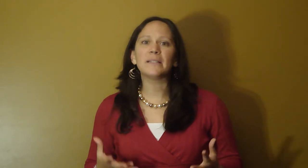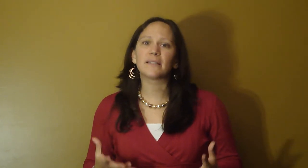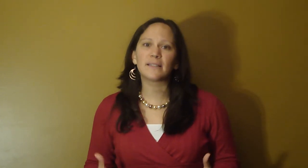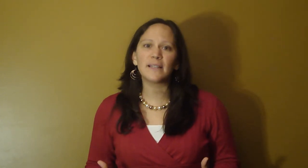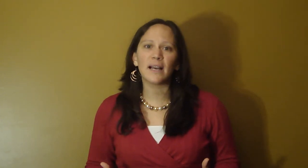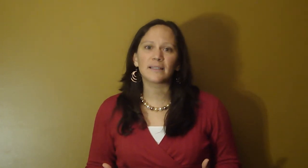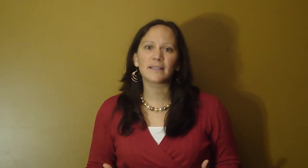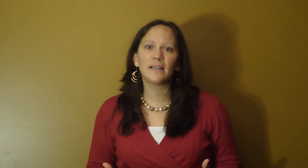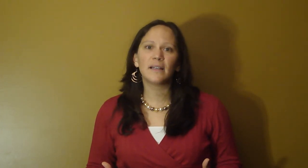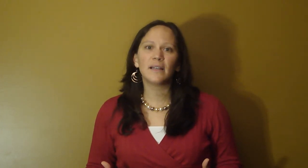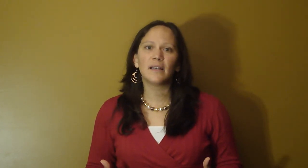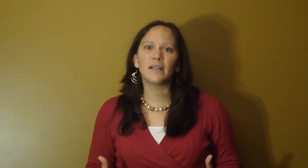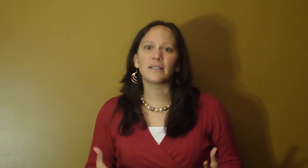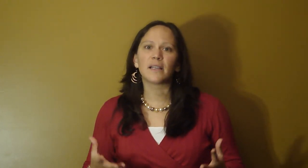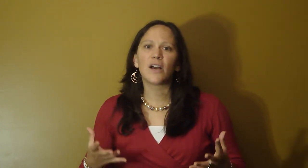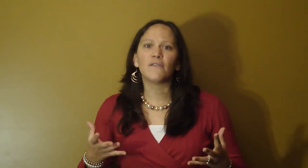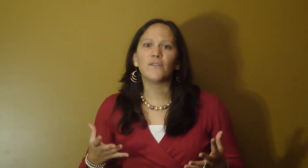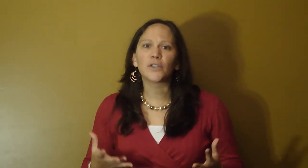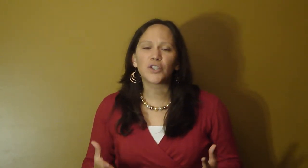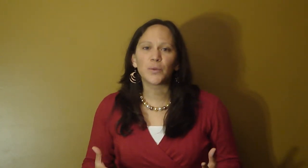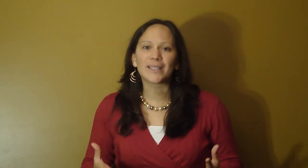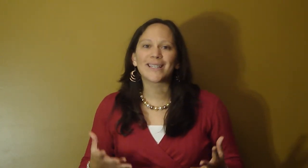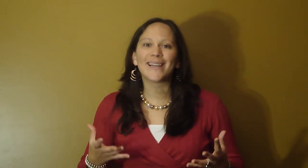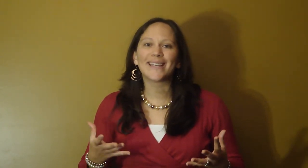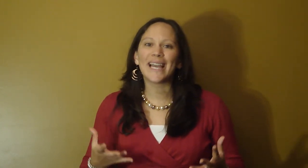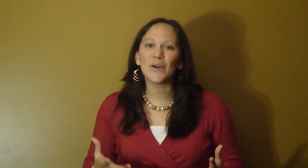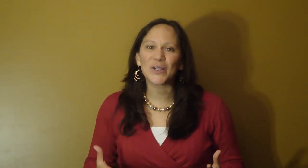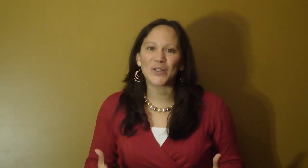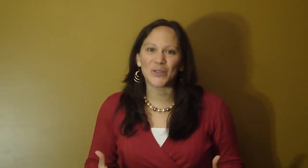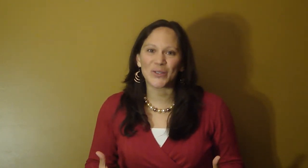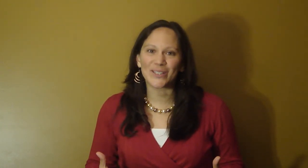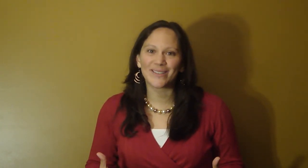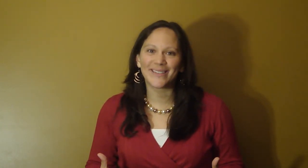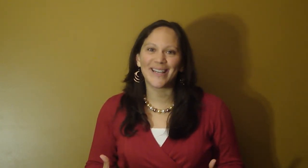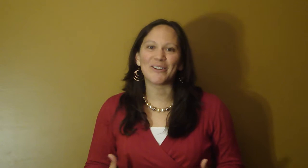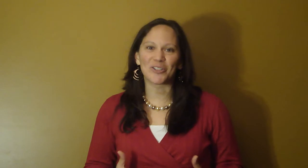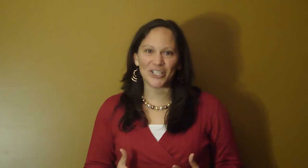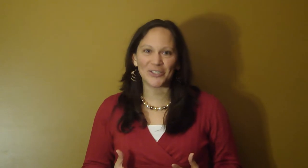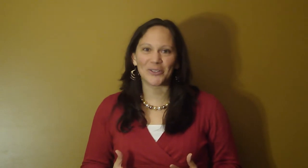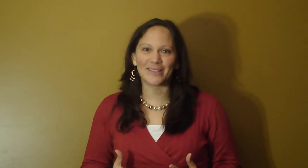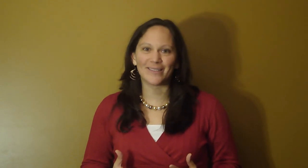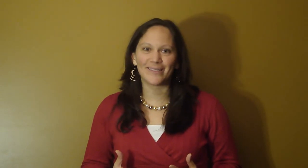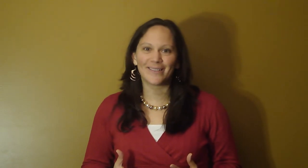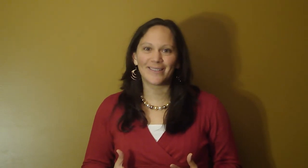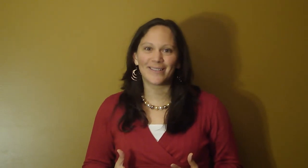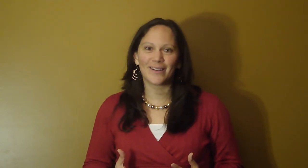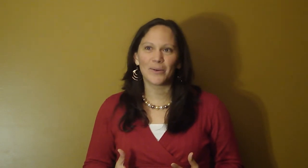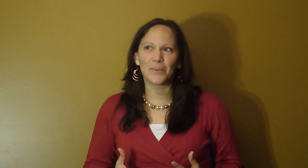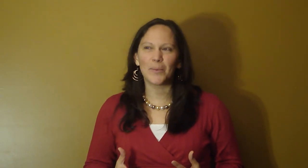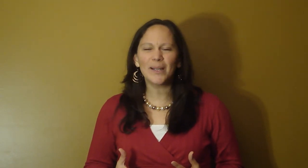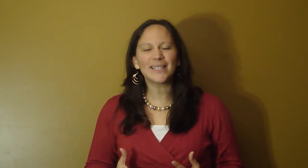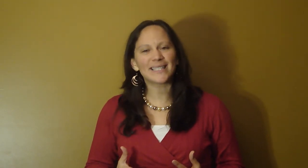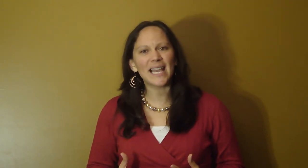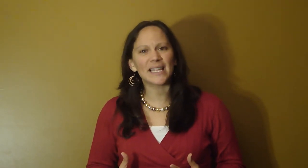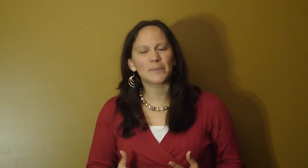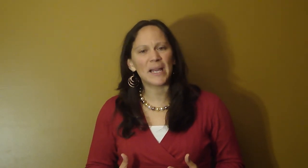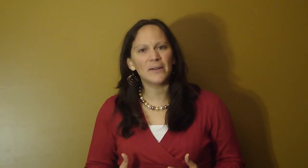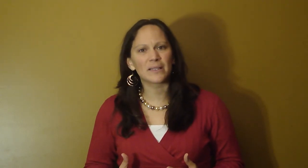success is virtuous characters in our children. But what does it take as parents